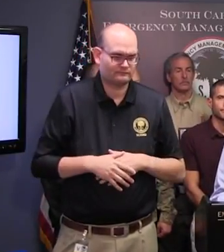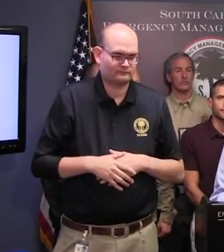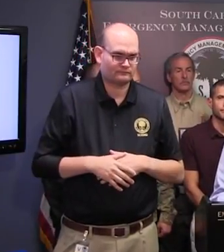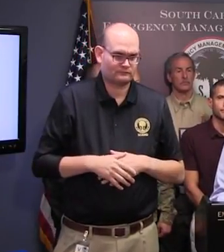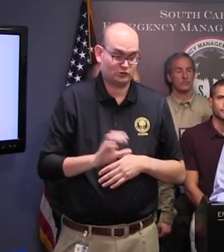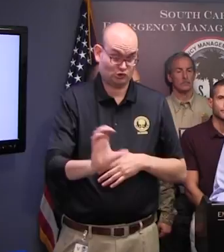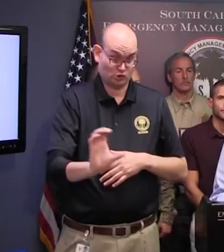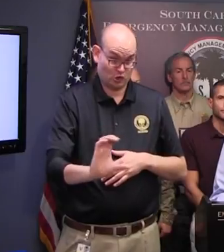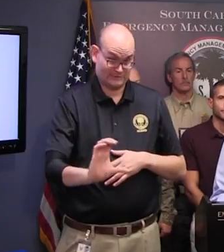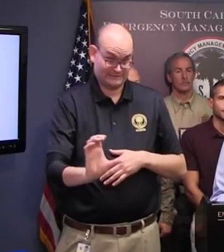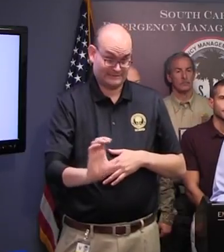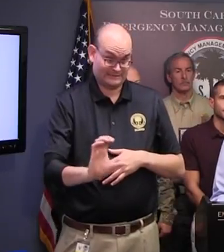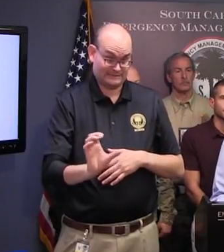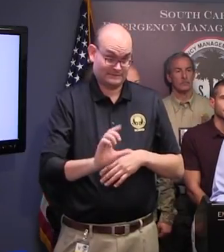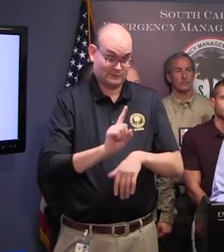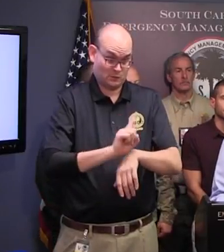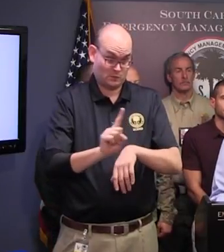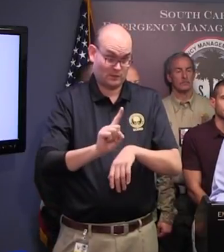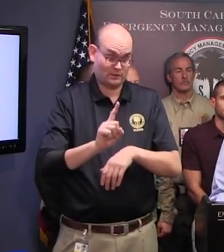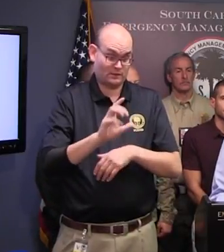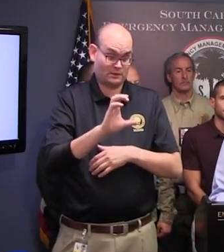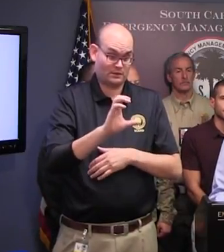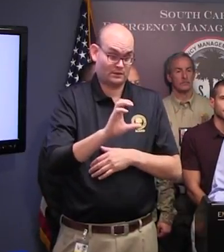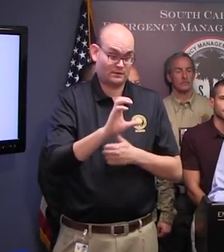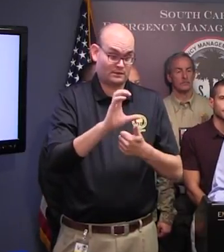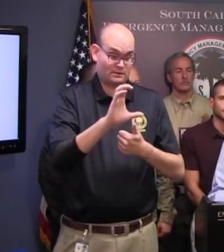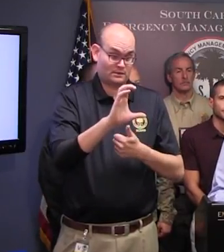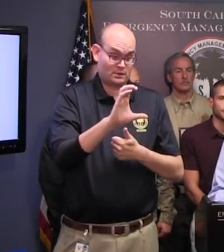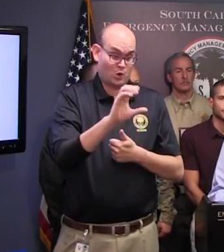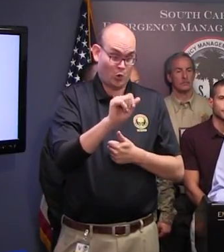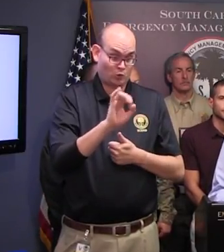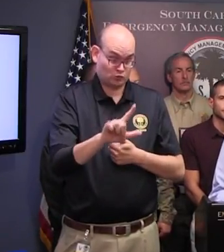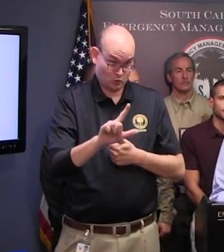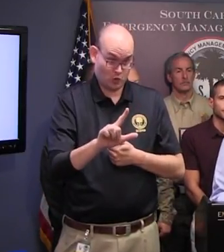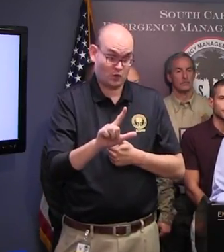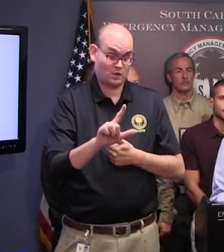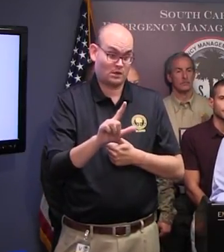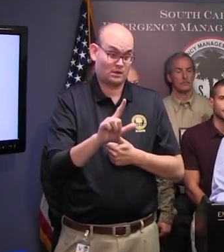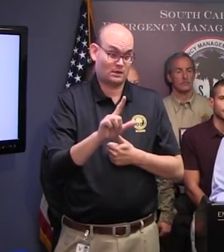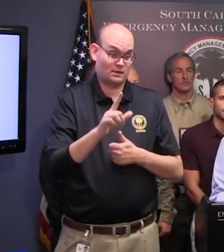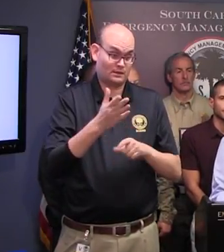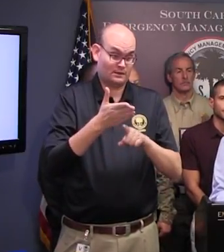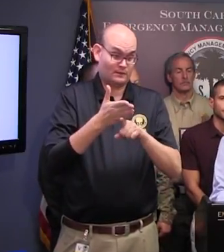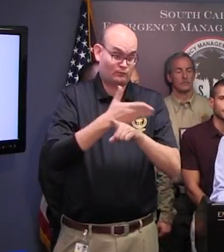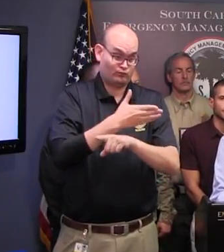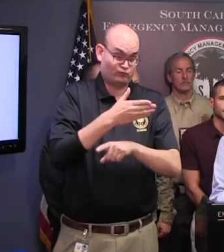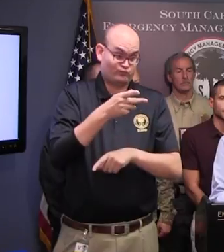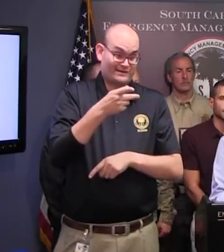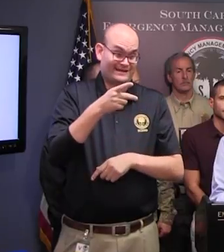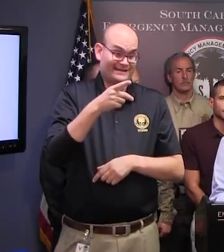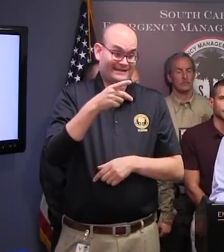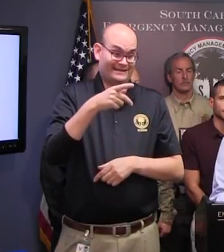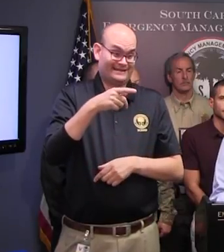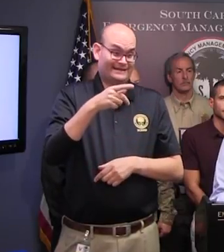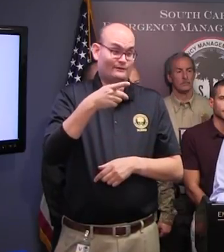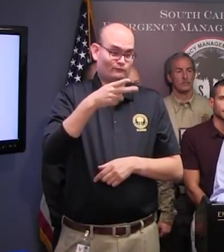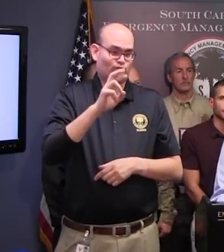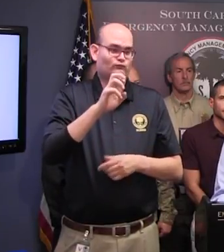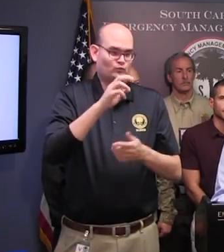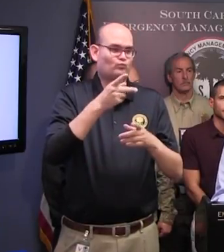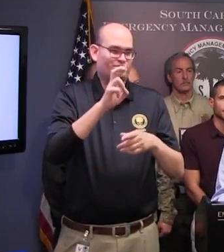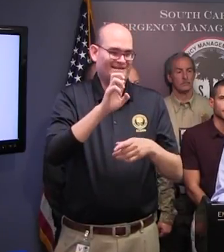1 p.m. The Coastal Pre-Release Center opened. This brings our current open capacity